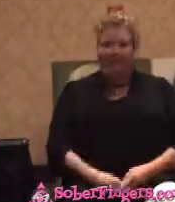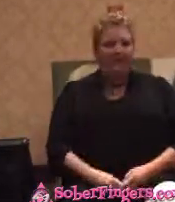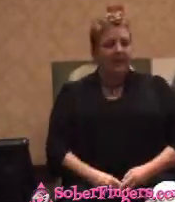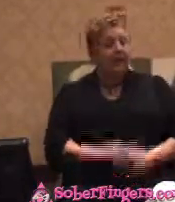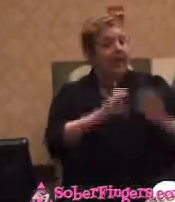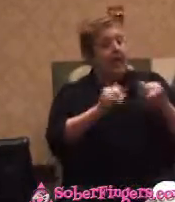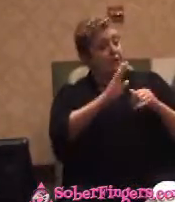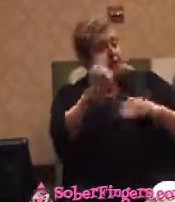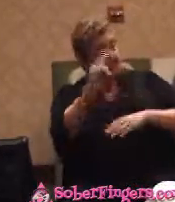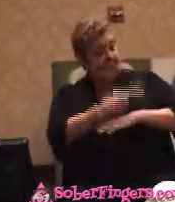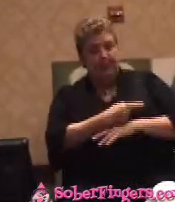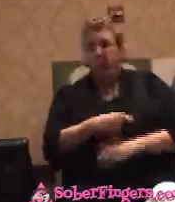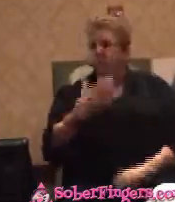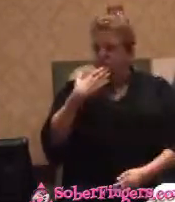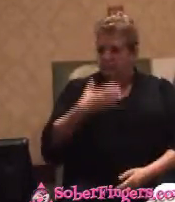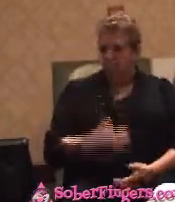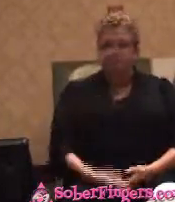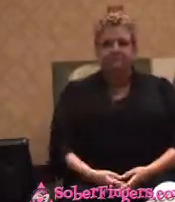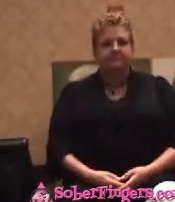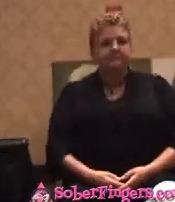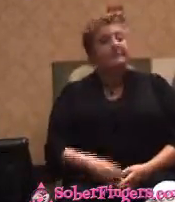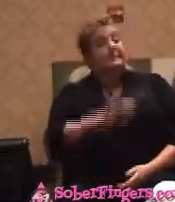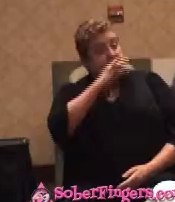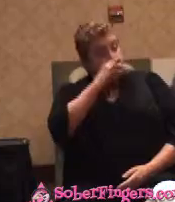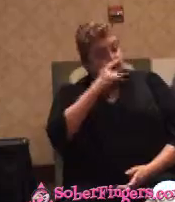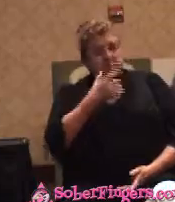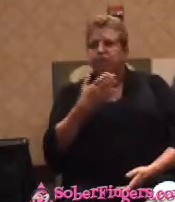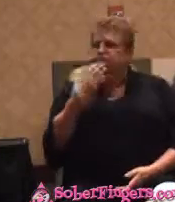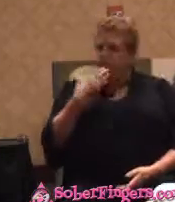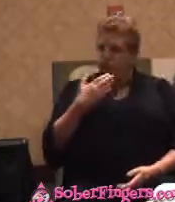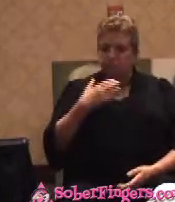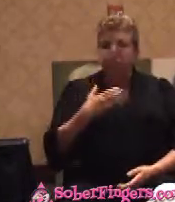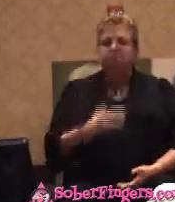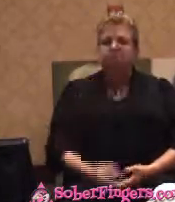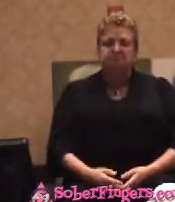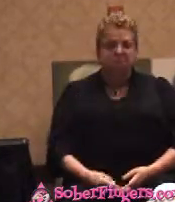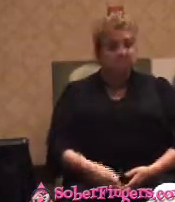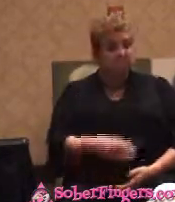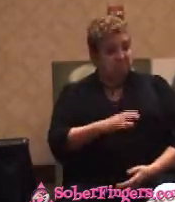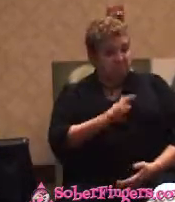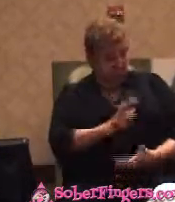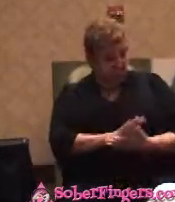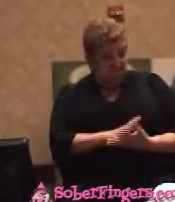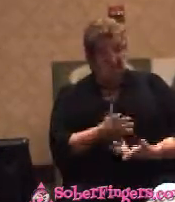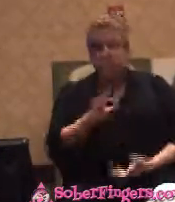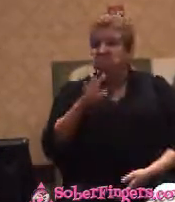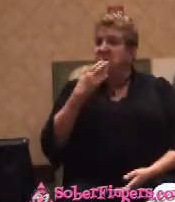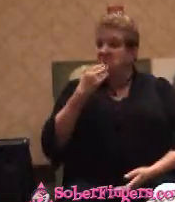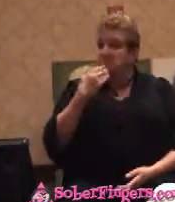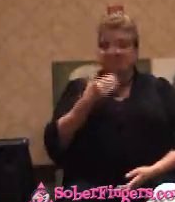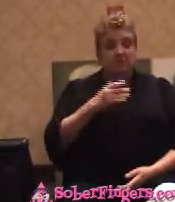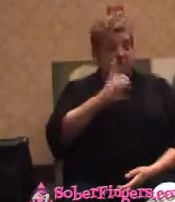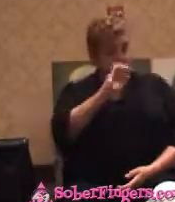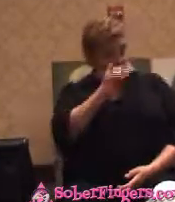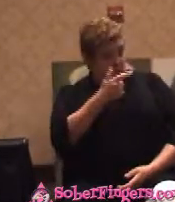your day? That was good. The kids. The kids are The kids are fine. Dog. How's the dog? Is the dog okay? I